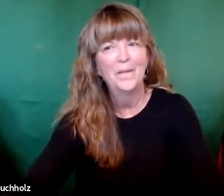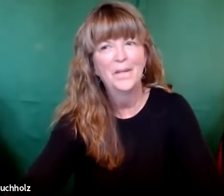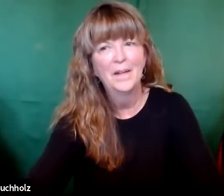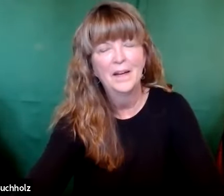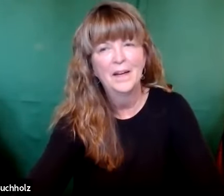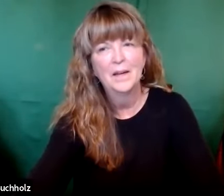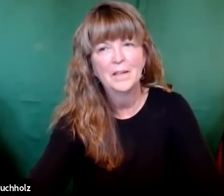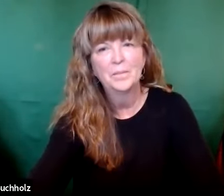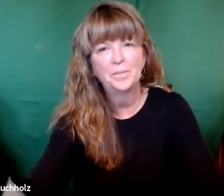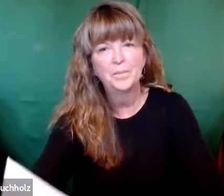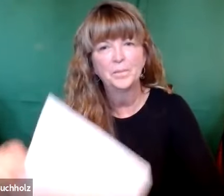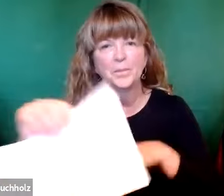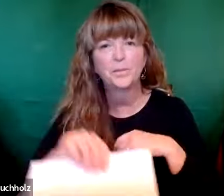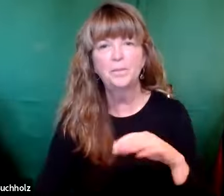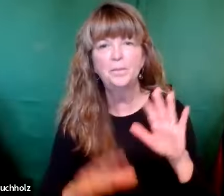So the versions are very different.